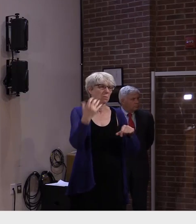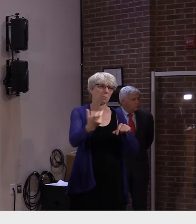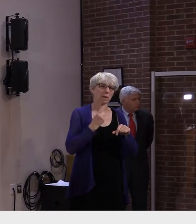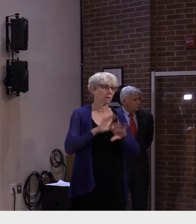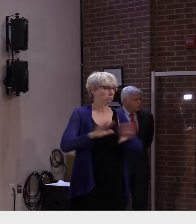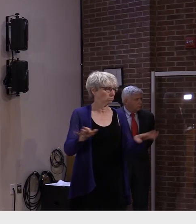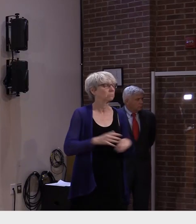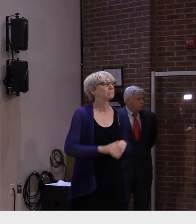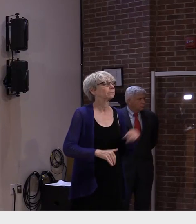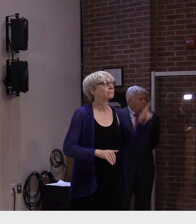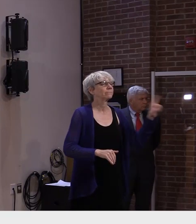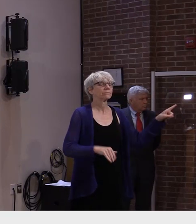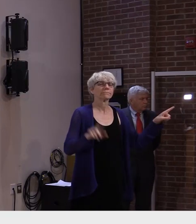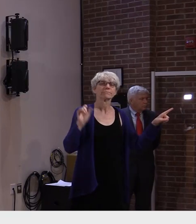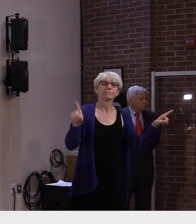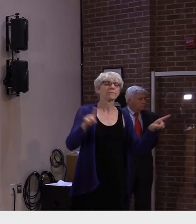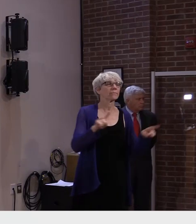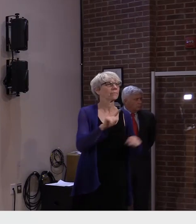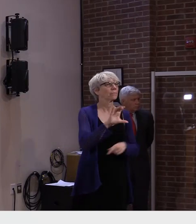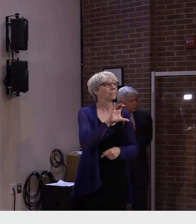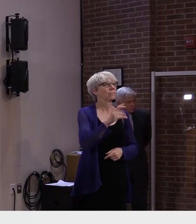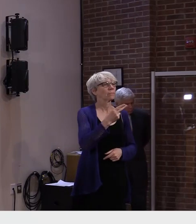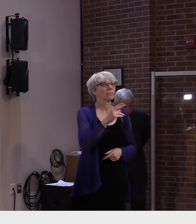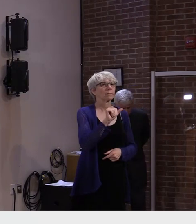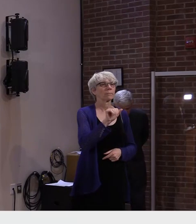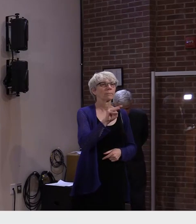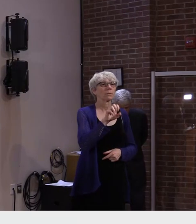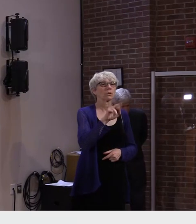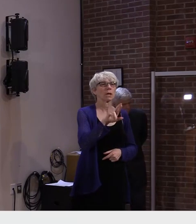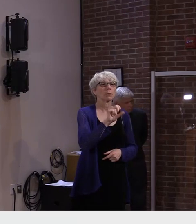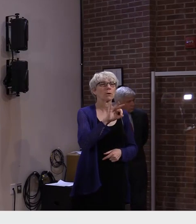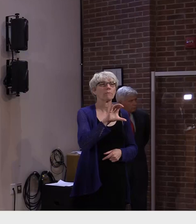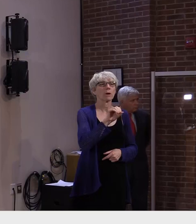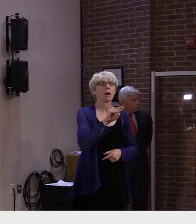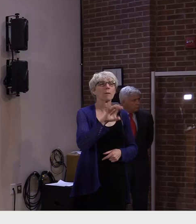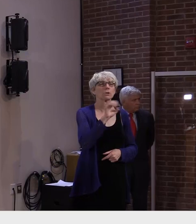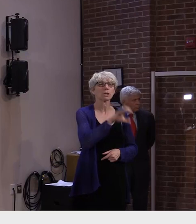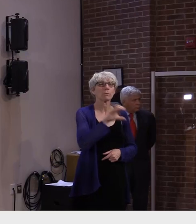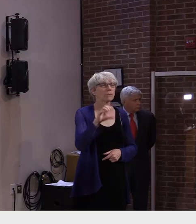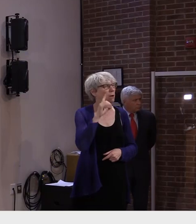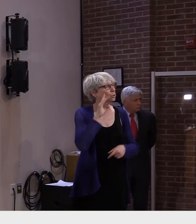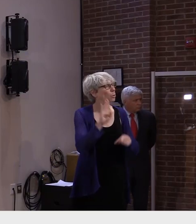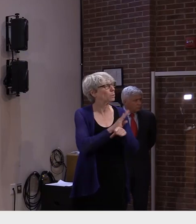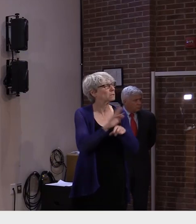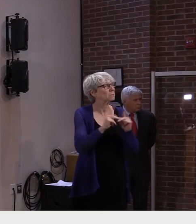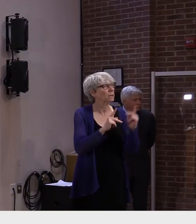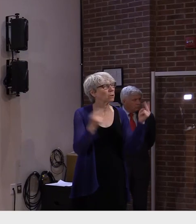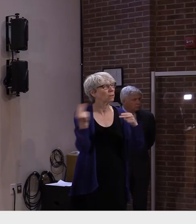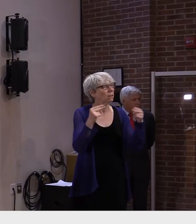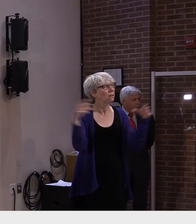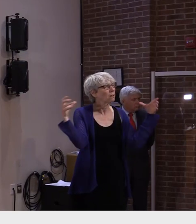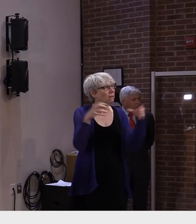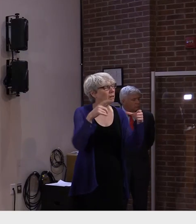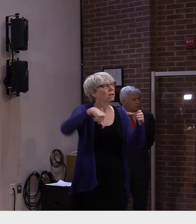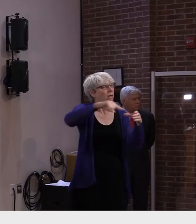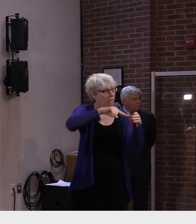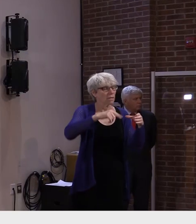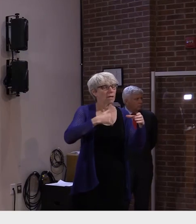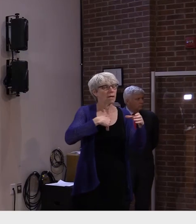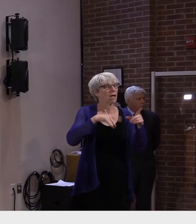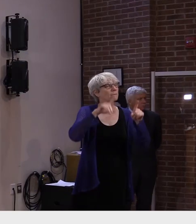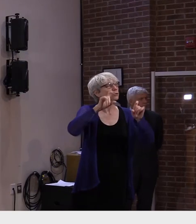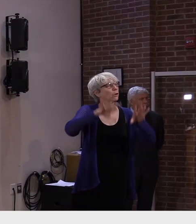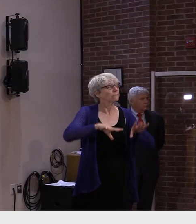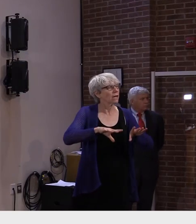Commerce, they have a survey out right now to their member businesses who will, you know, taking the temperature on